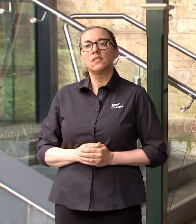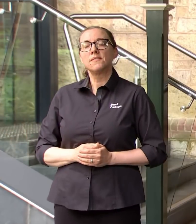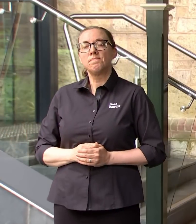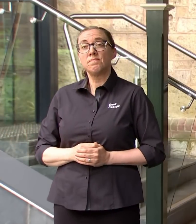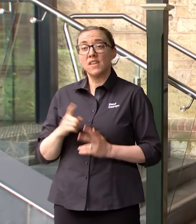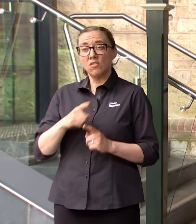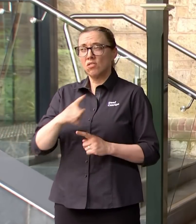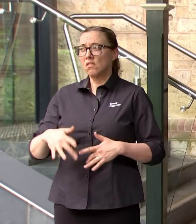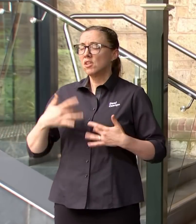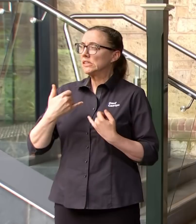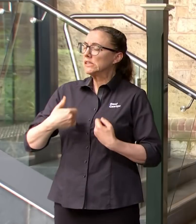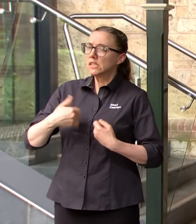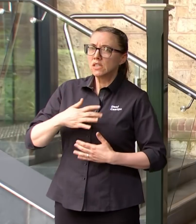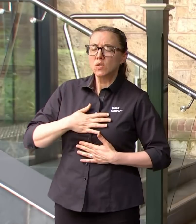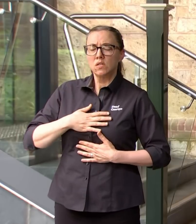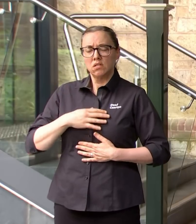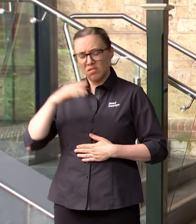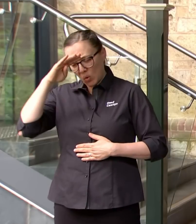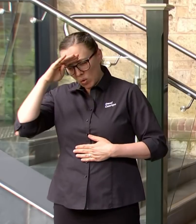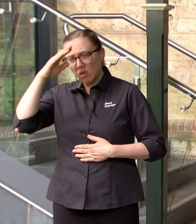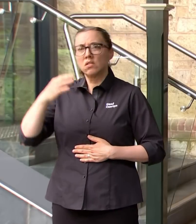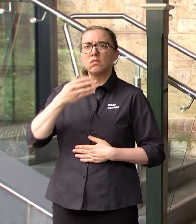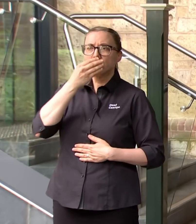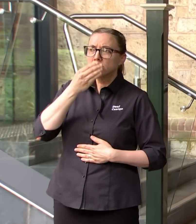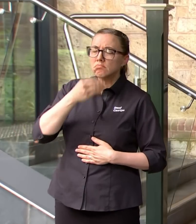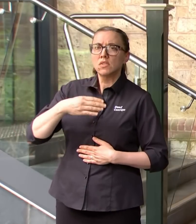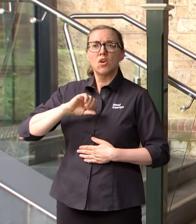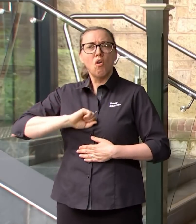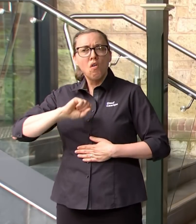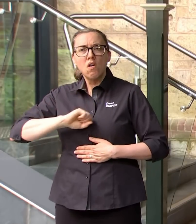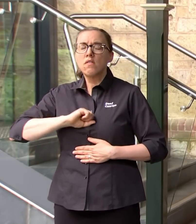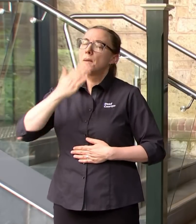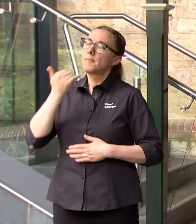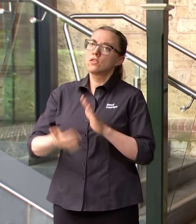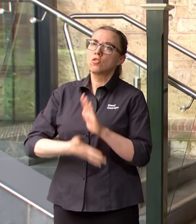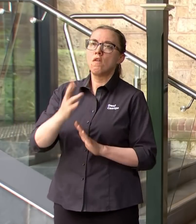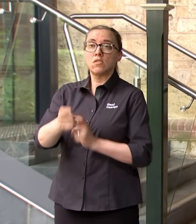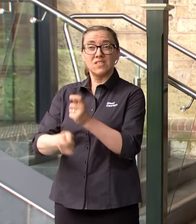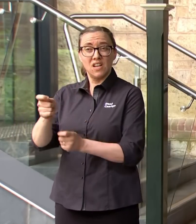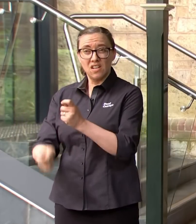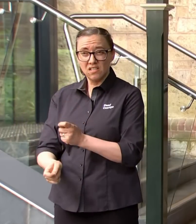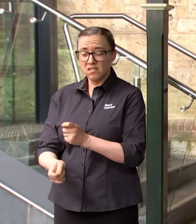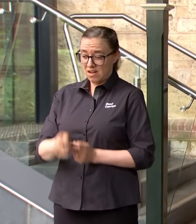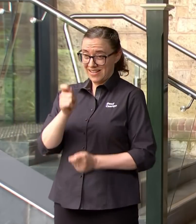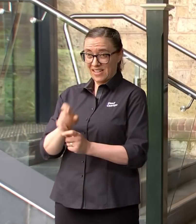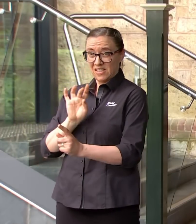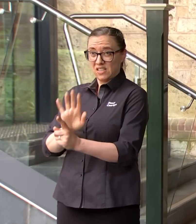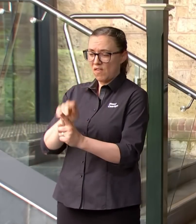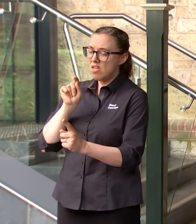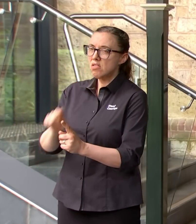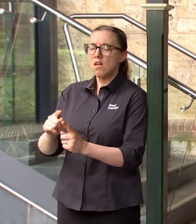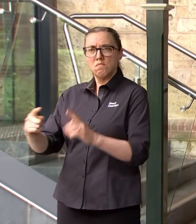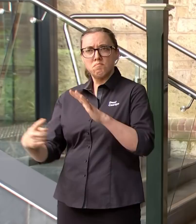symptoms in South Australia today please go and get yourself tested. testing is one of our you know front line defences